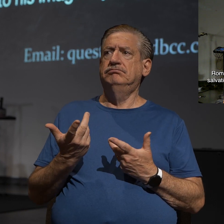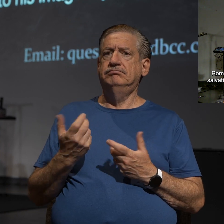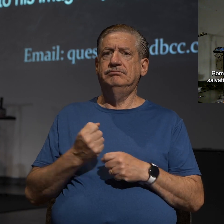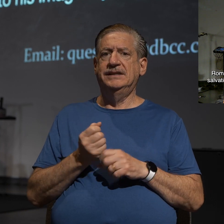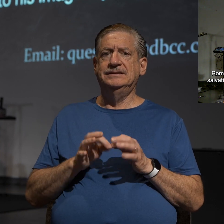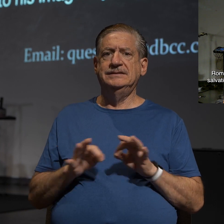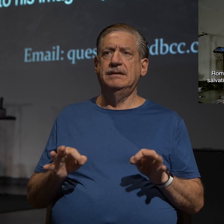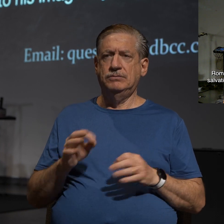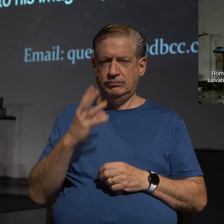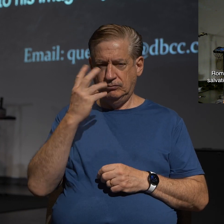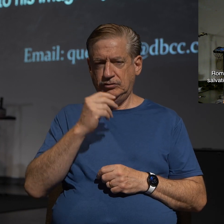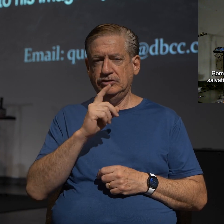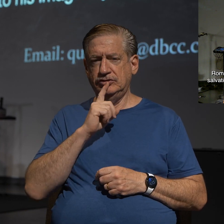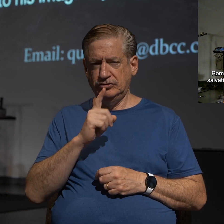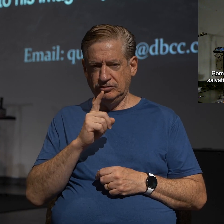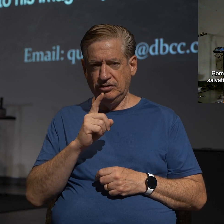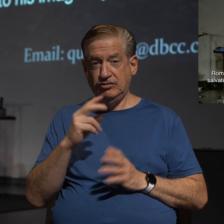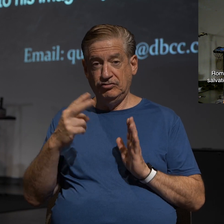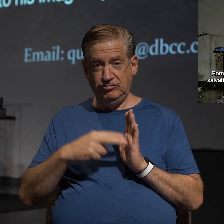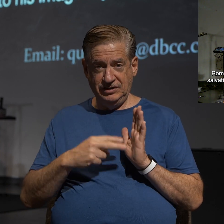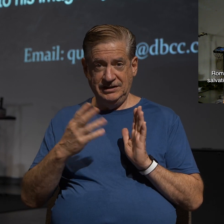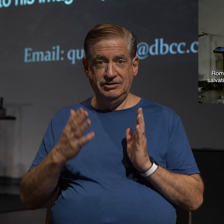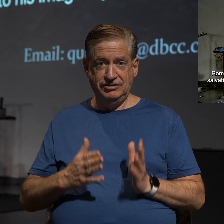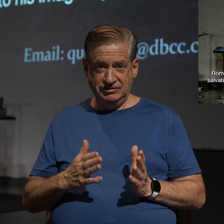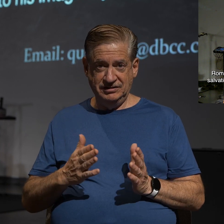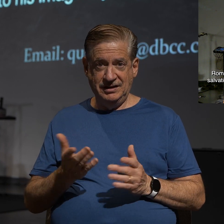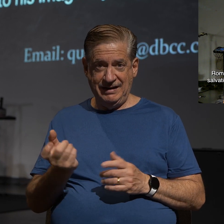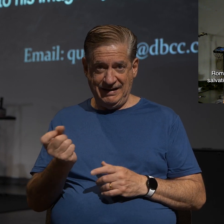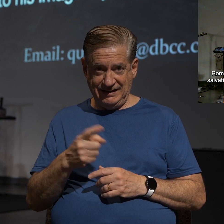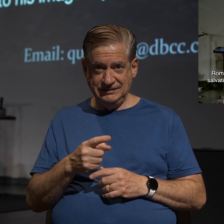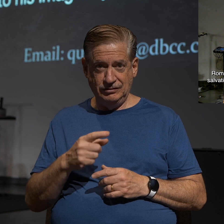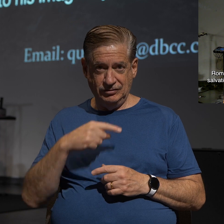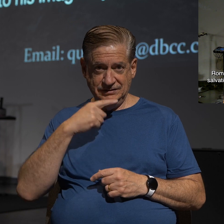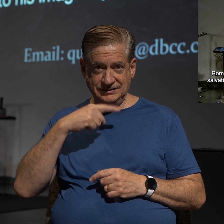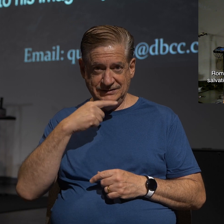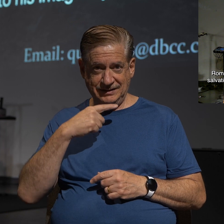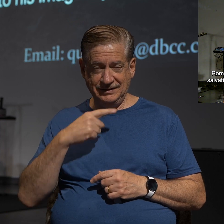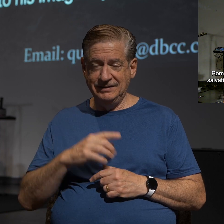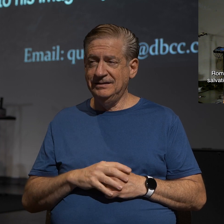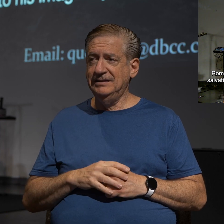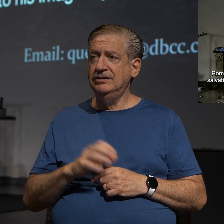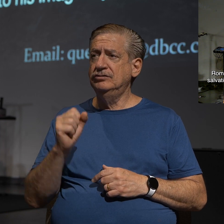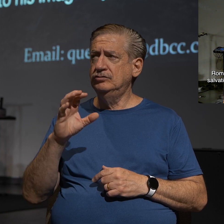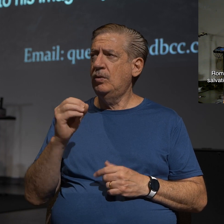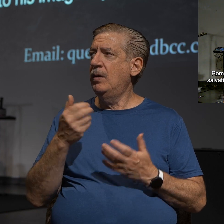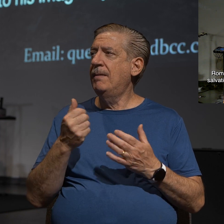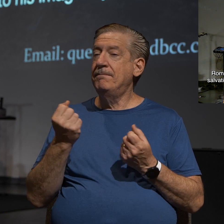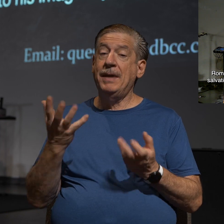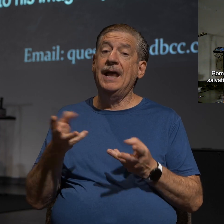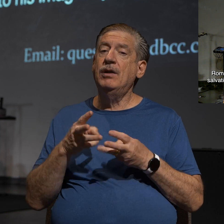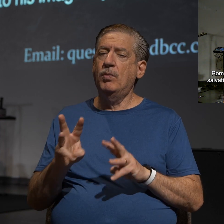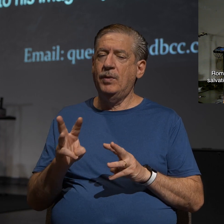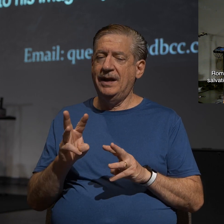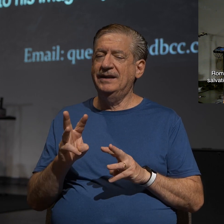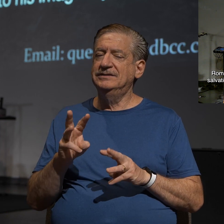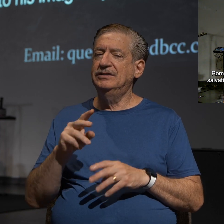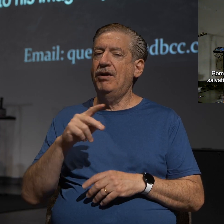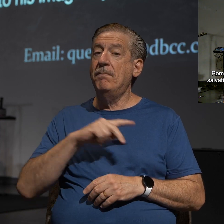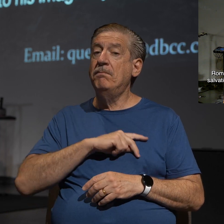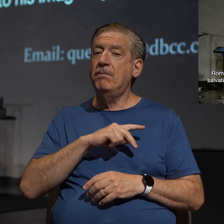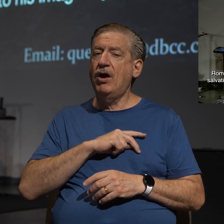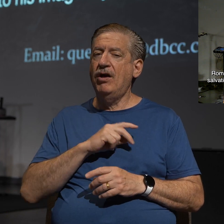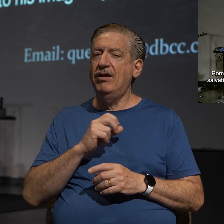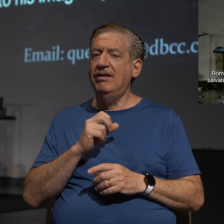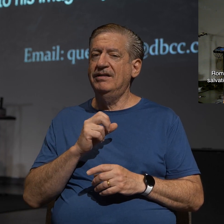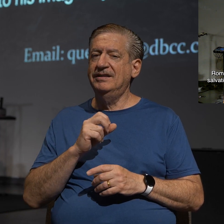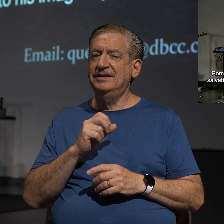he's pretty sure his readers are asking or saying. And so, in many ways, Paul's beating them to the punch by,